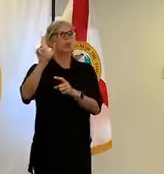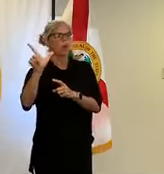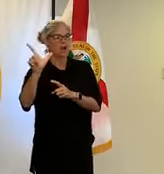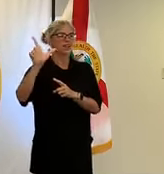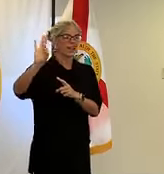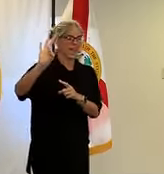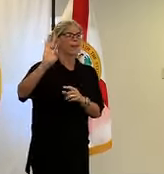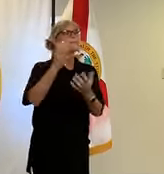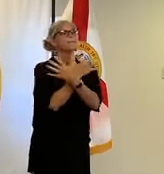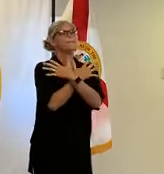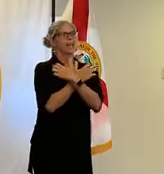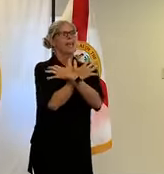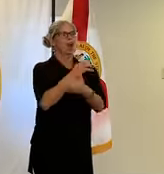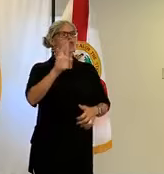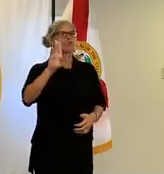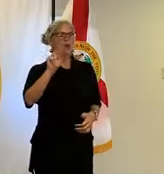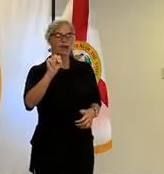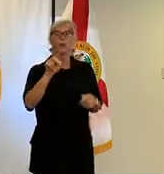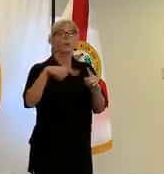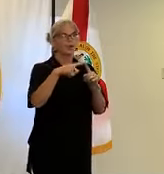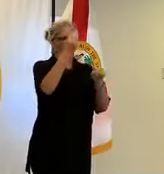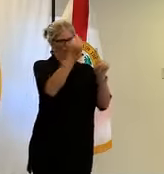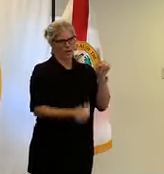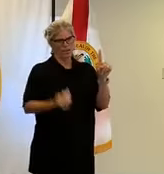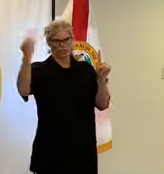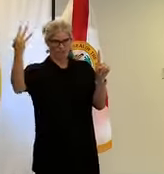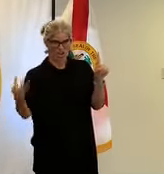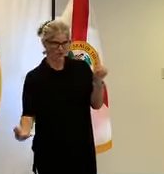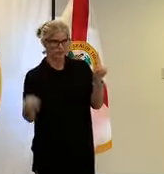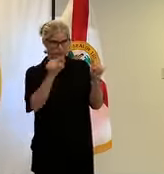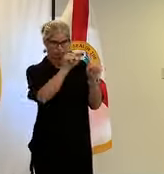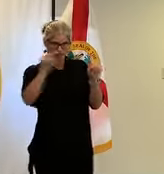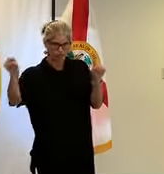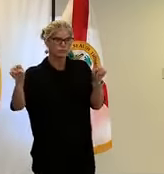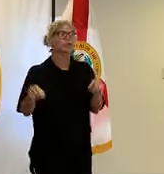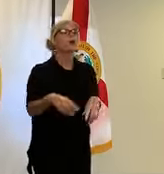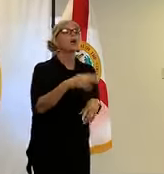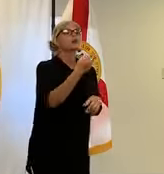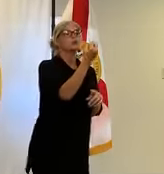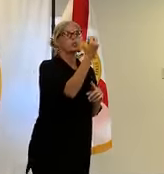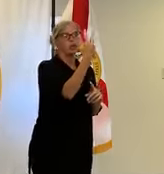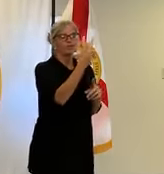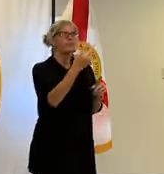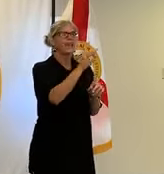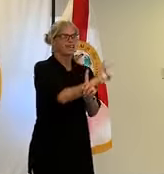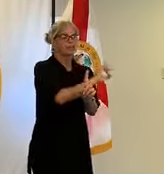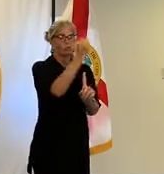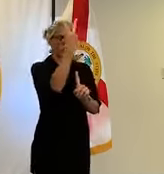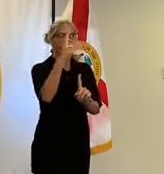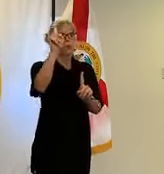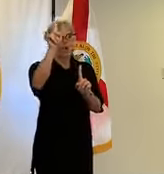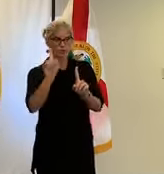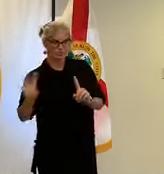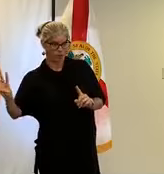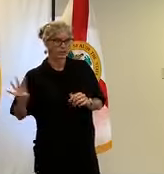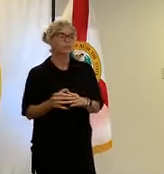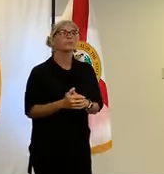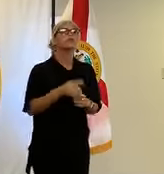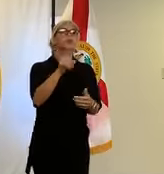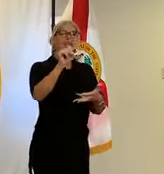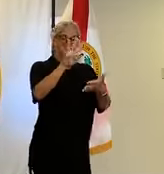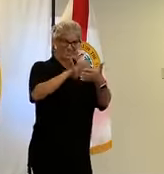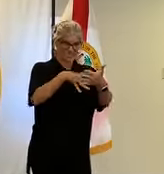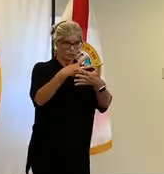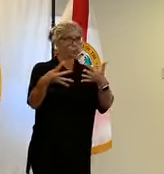monday through friday 8 a.m to noon and then 1 p.m to 4 p.m and again to schedule an appointment they're doing 10 minute appointments